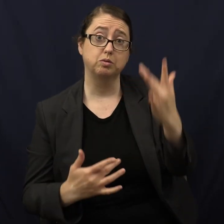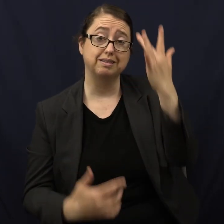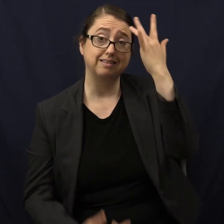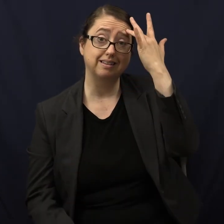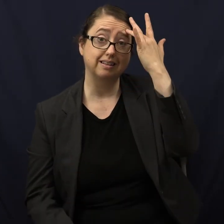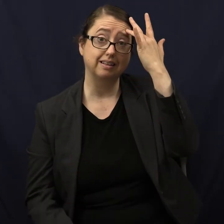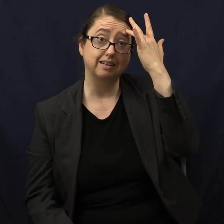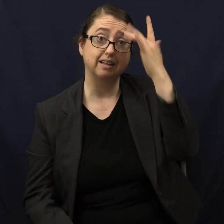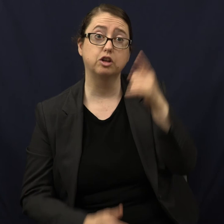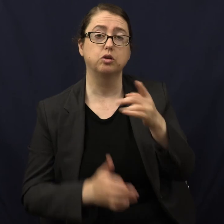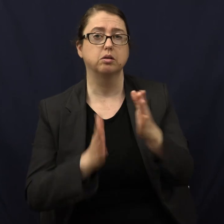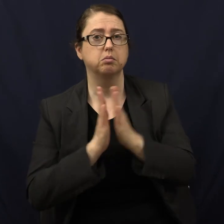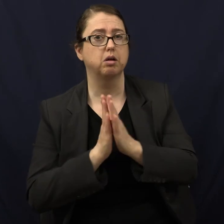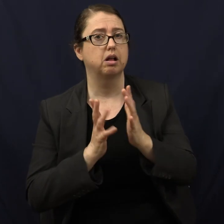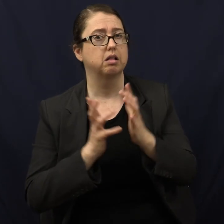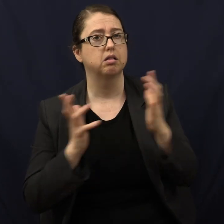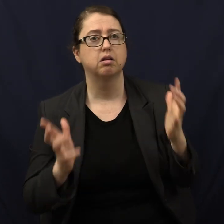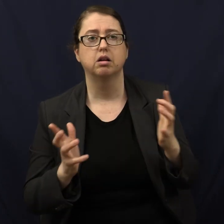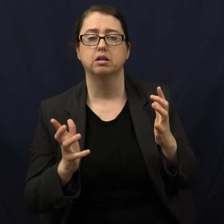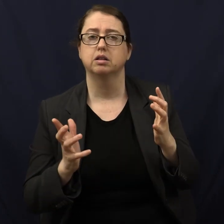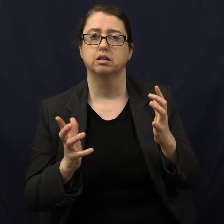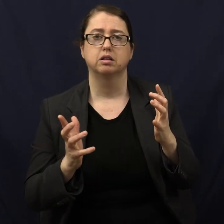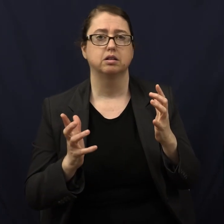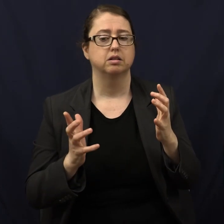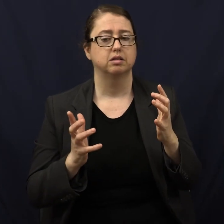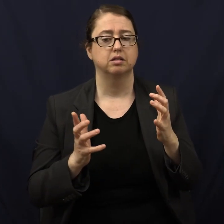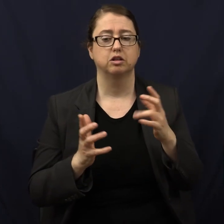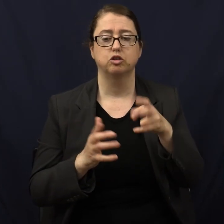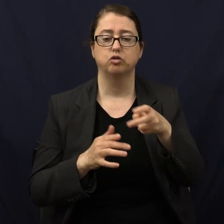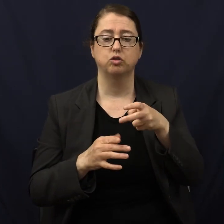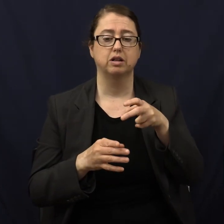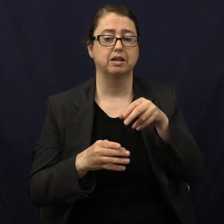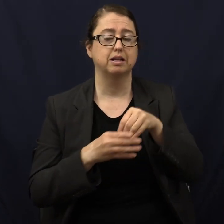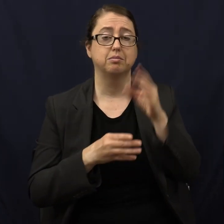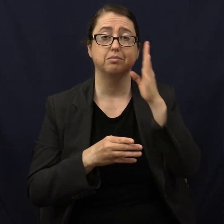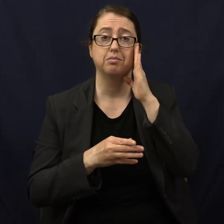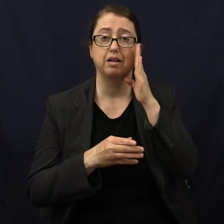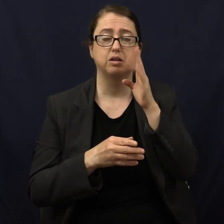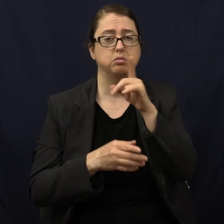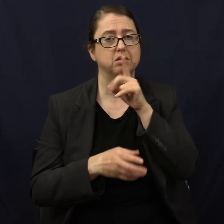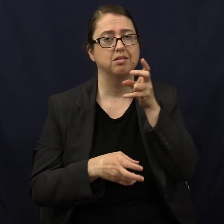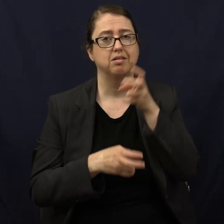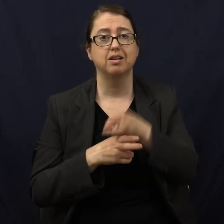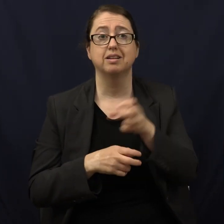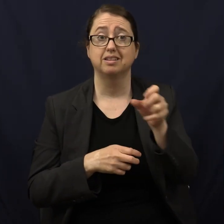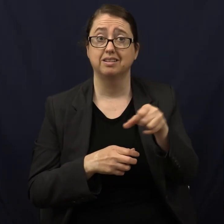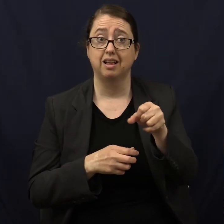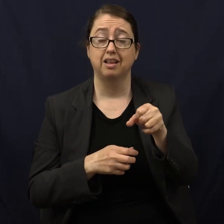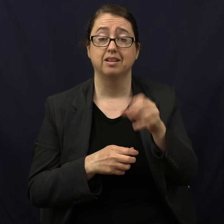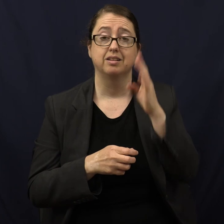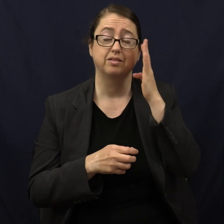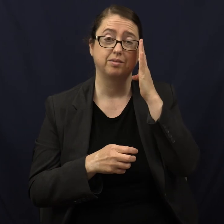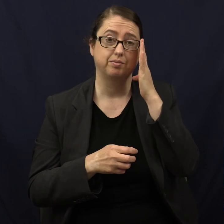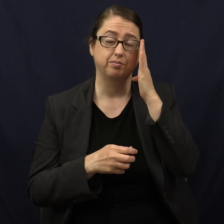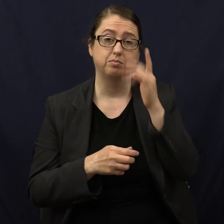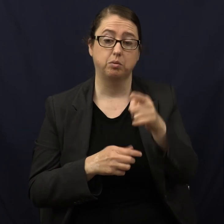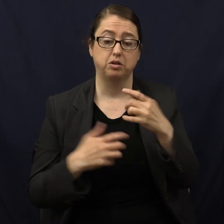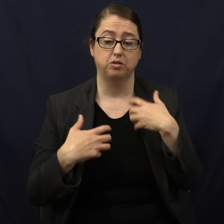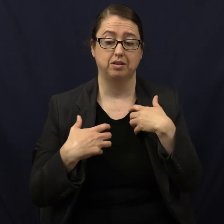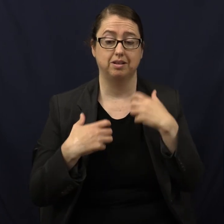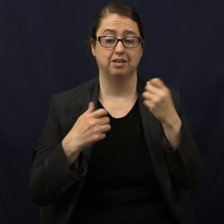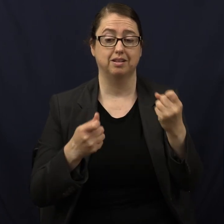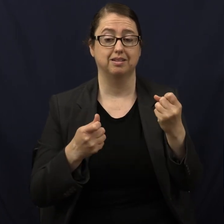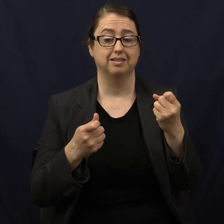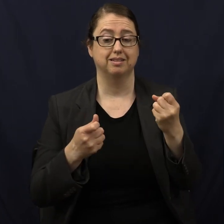sick, you're praying a lot because that's all you can do in bed. True or not? Yeah. When you're well,